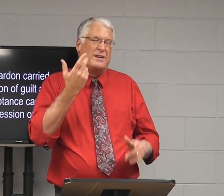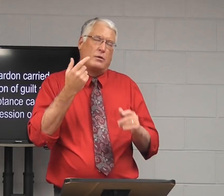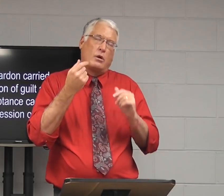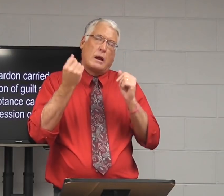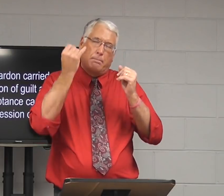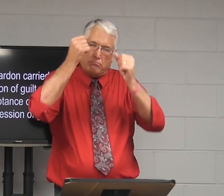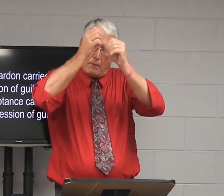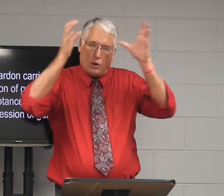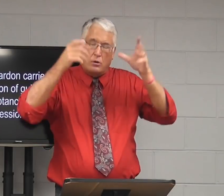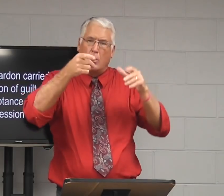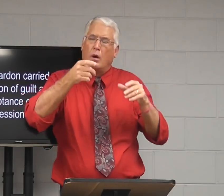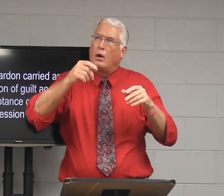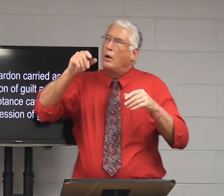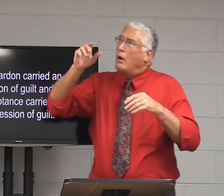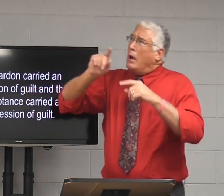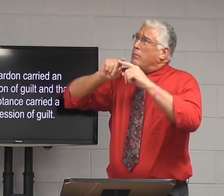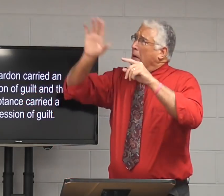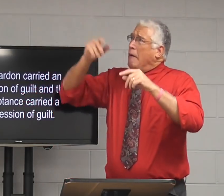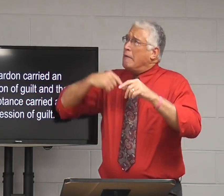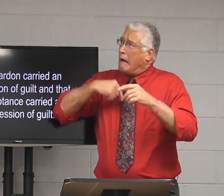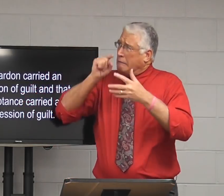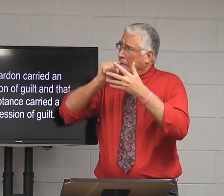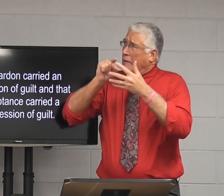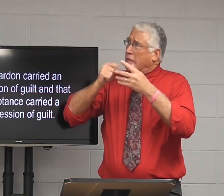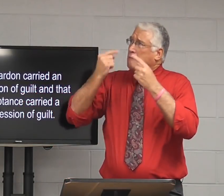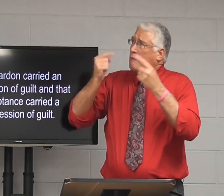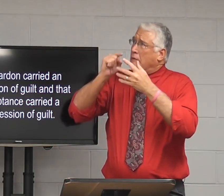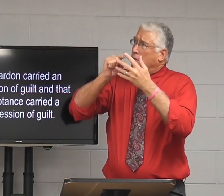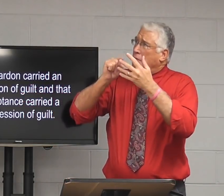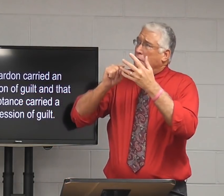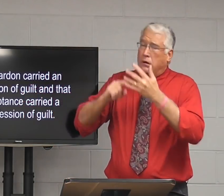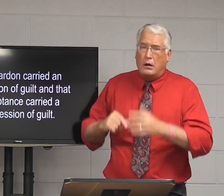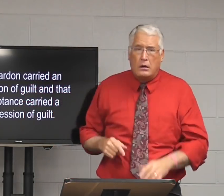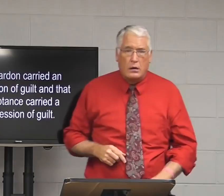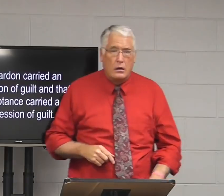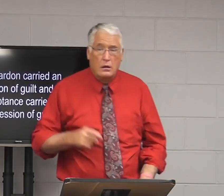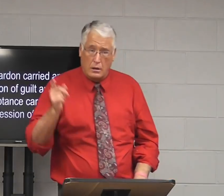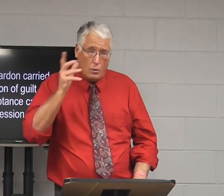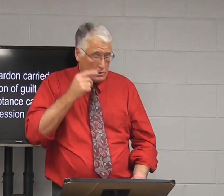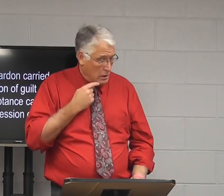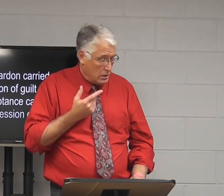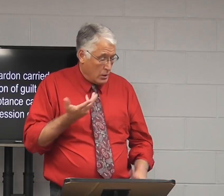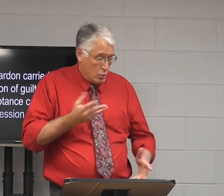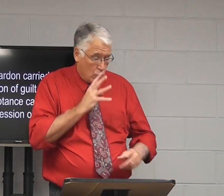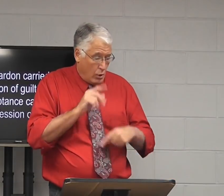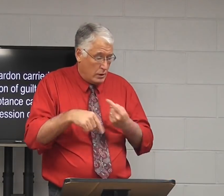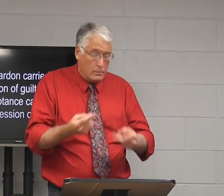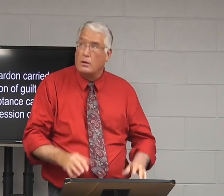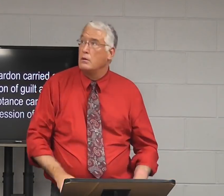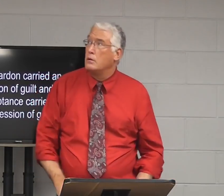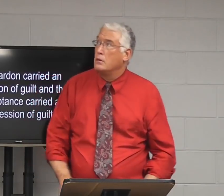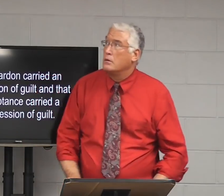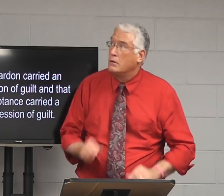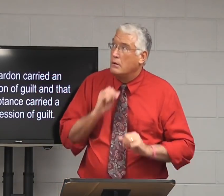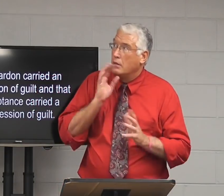So suppose, you can imagine, but I did all these things. And God will say, what are you talking about?